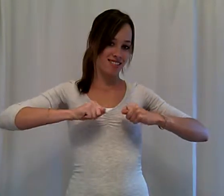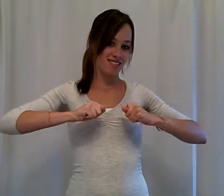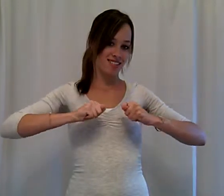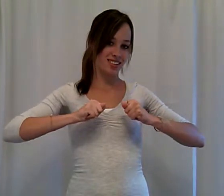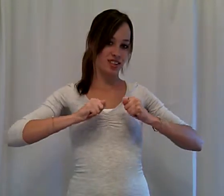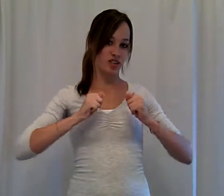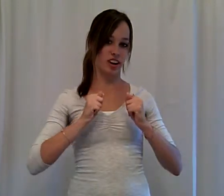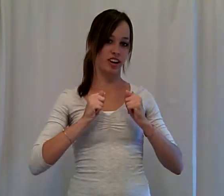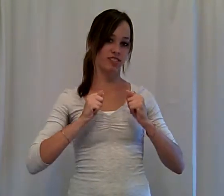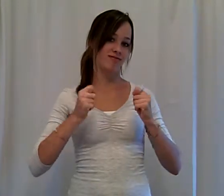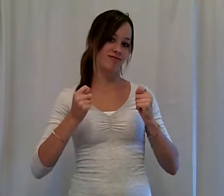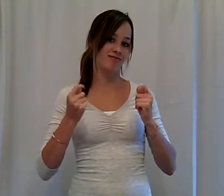Try.